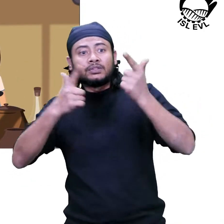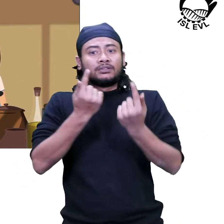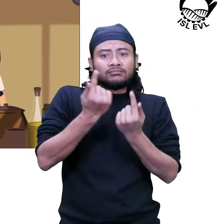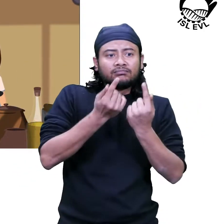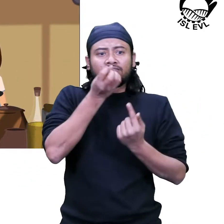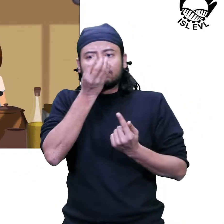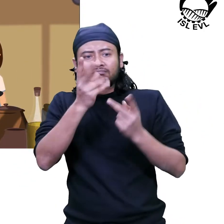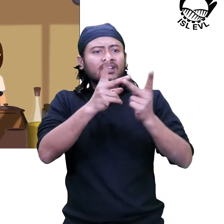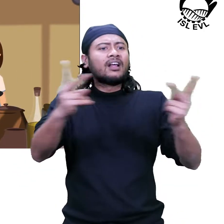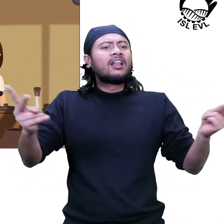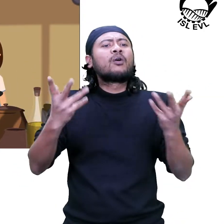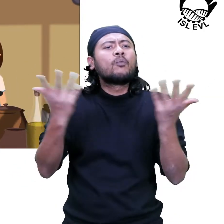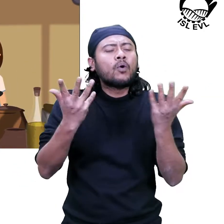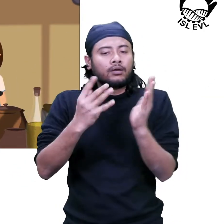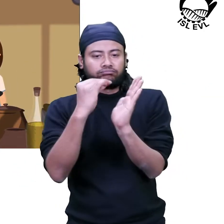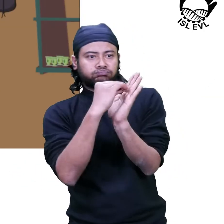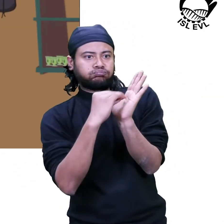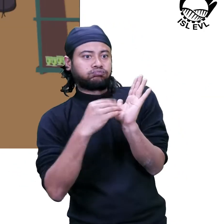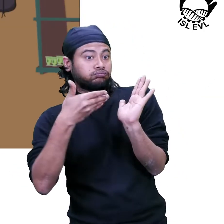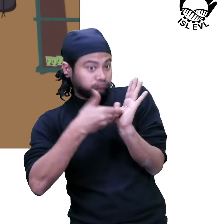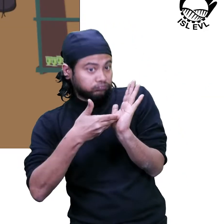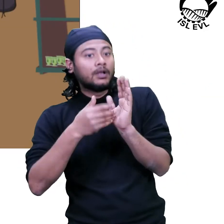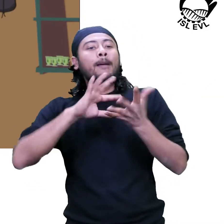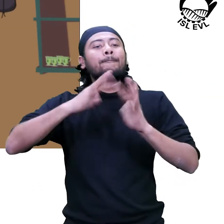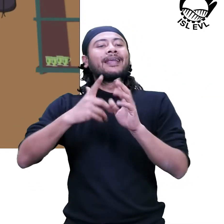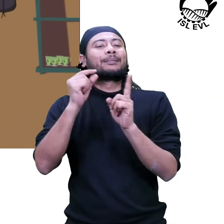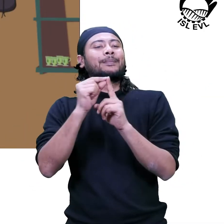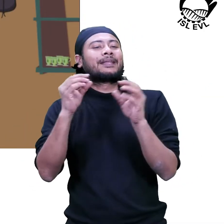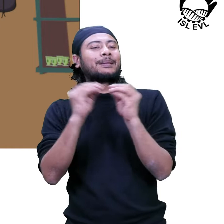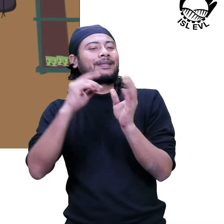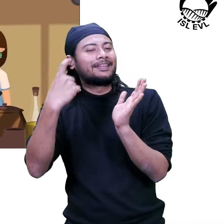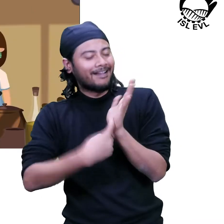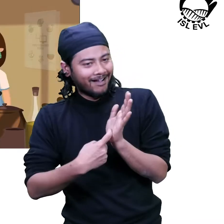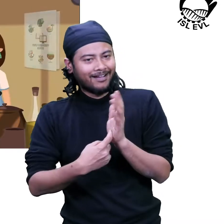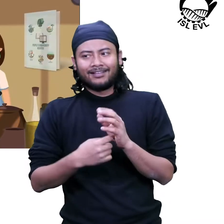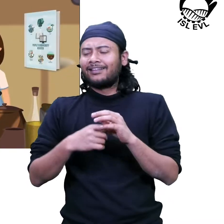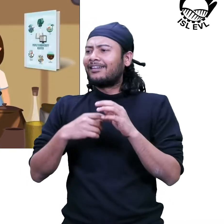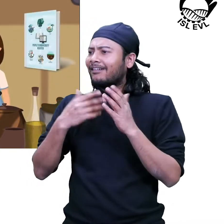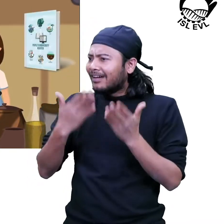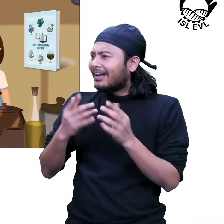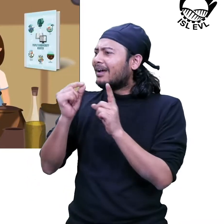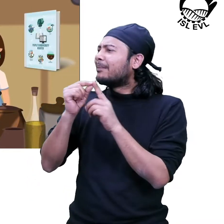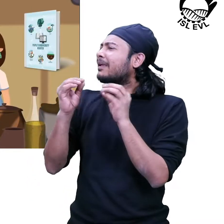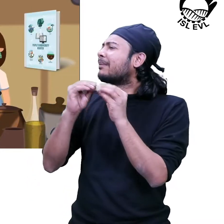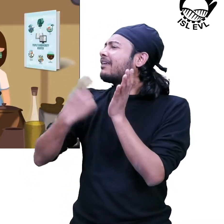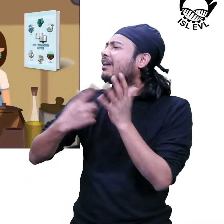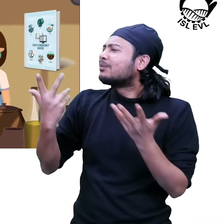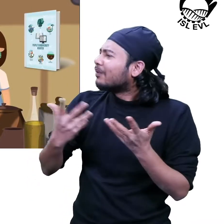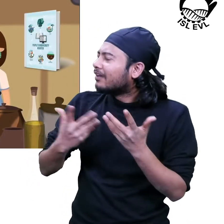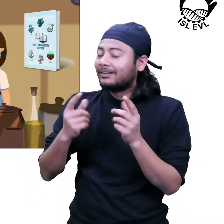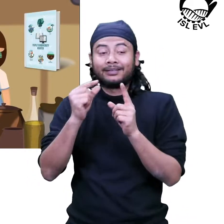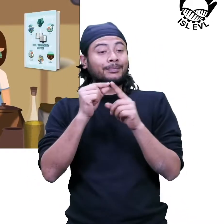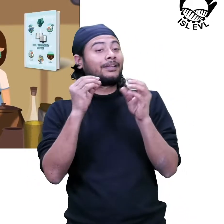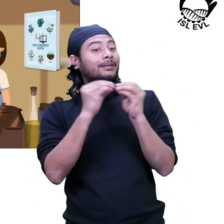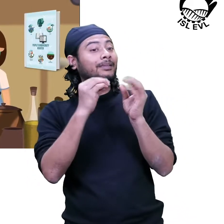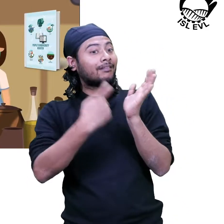or PBR is one such task of the BMC. What is this register, grandma? It is a document that